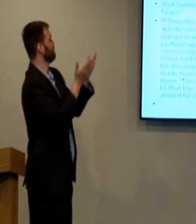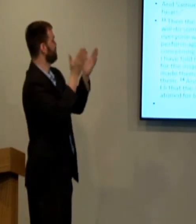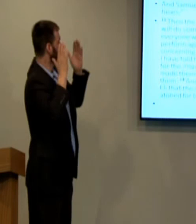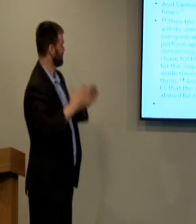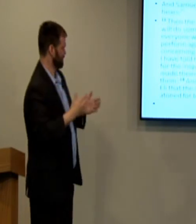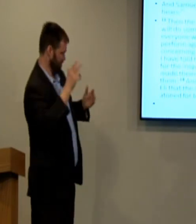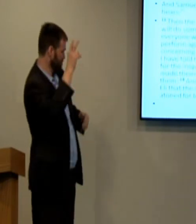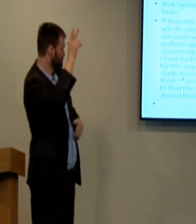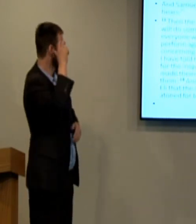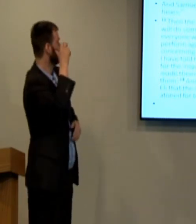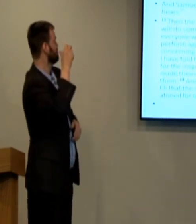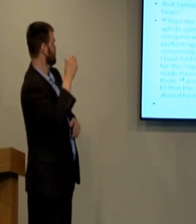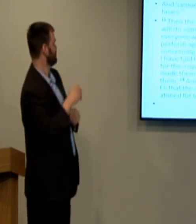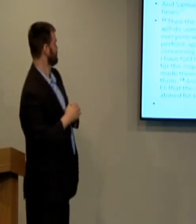speak, for your servant fears.